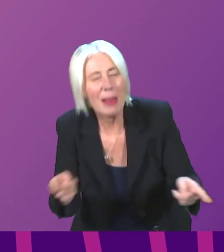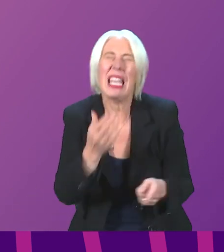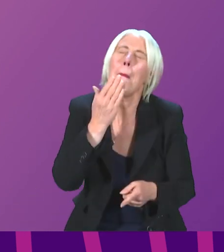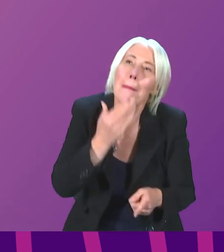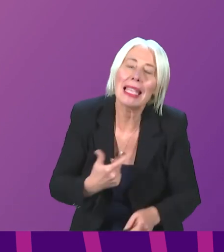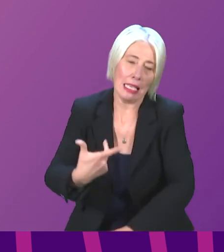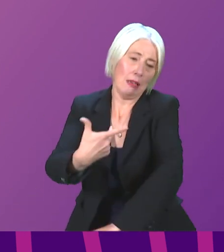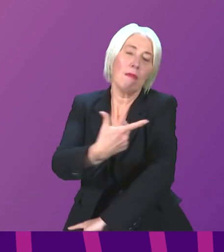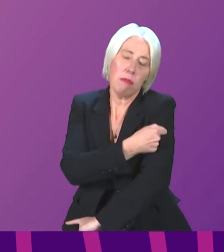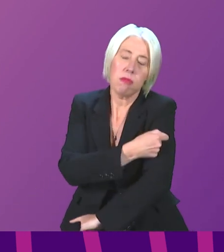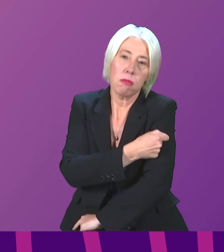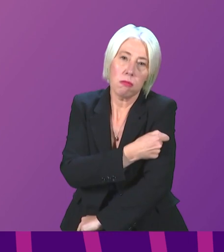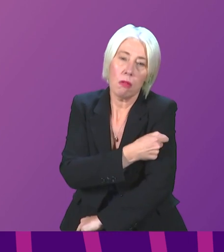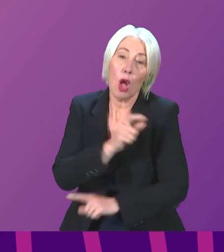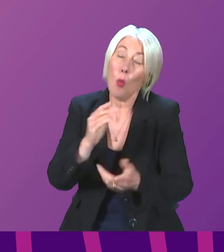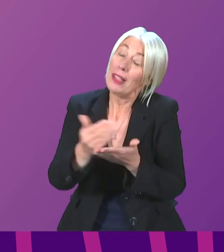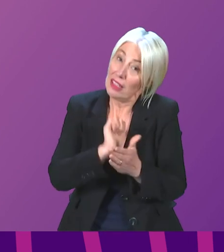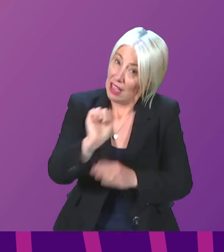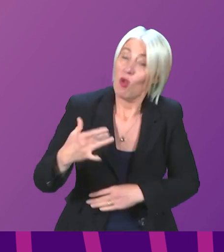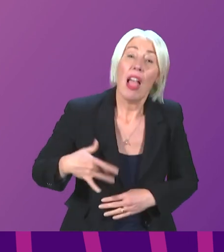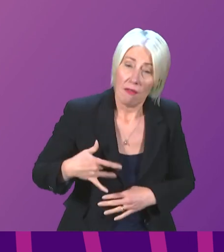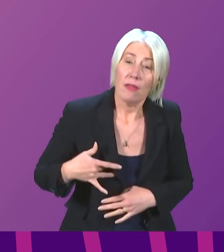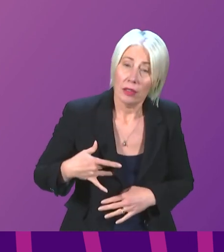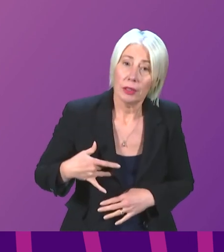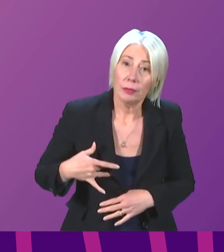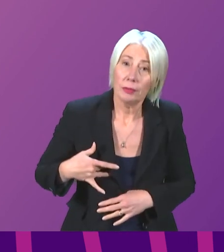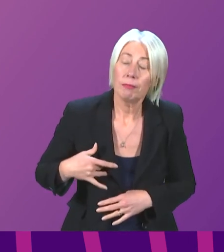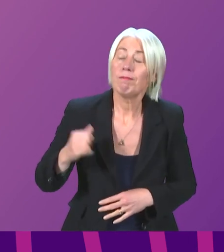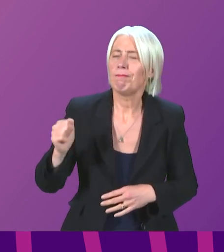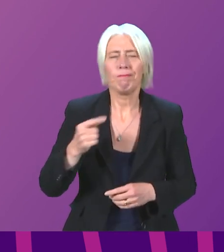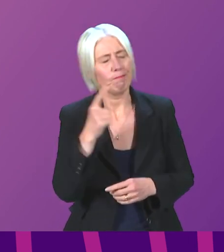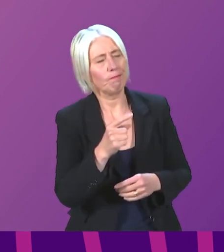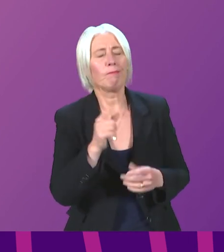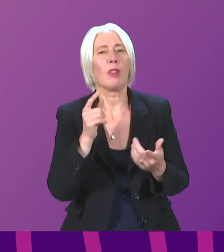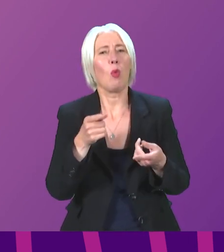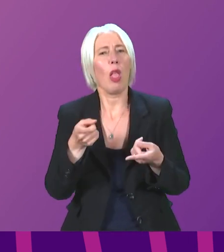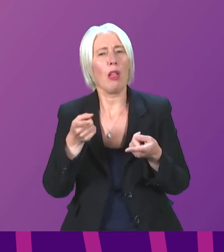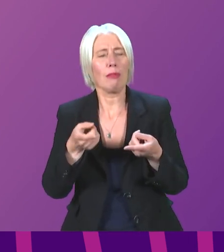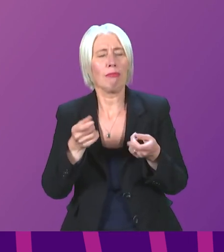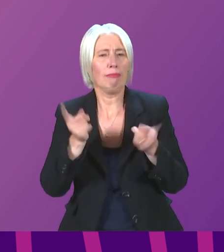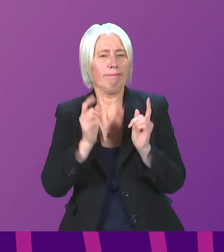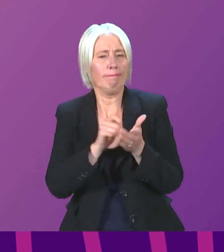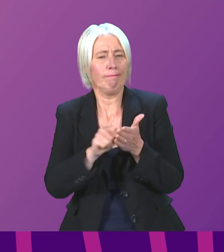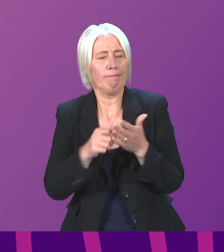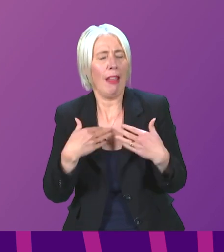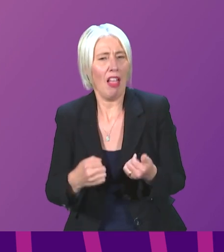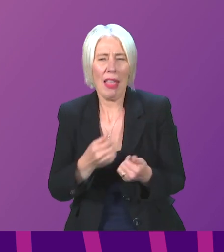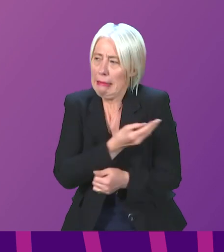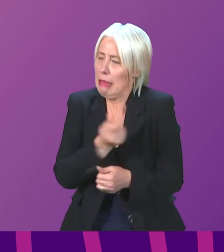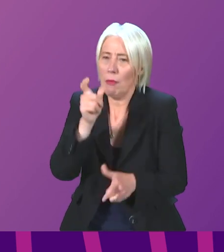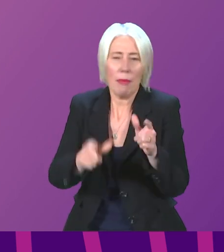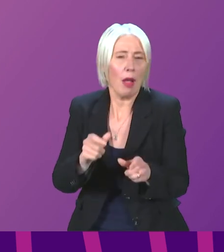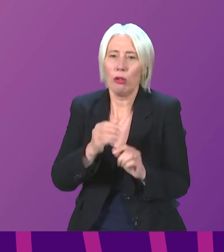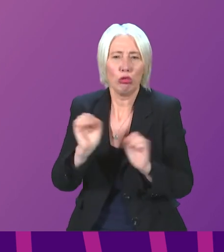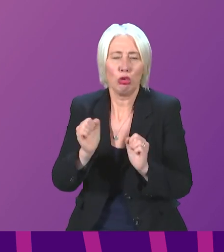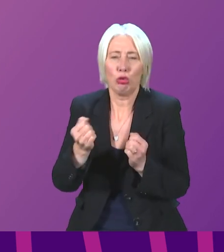vaccinated, as it will save your life. Cabinet Secretary, with the best well in the world, some people will not receive